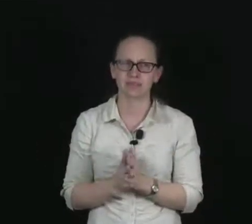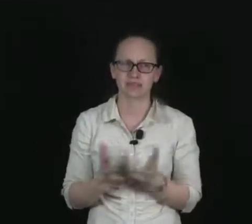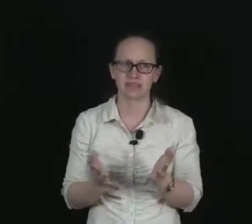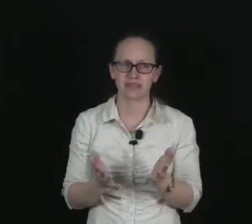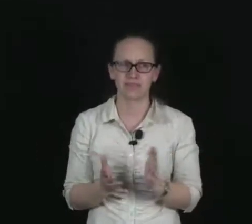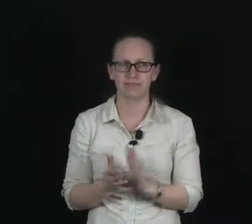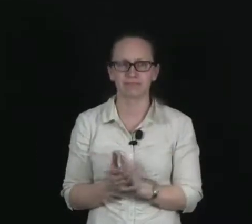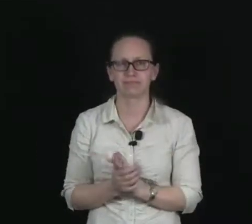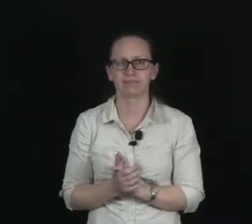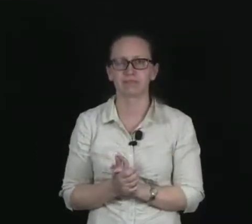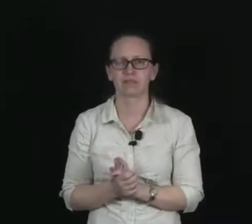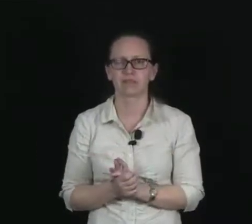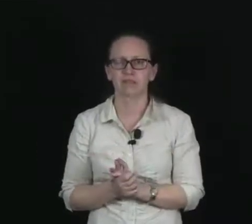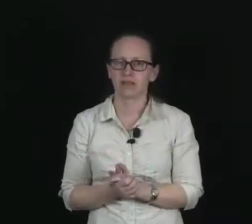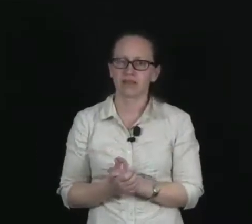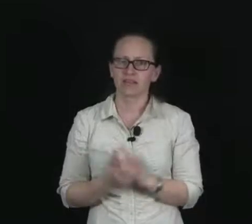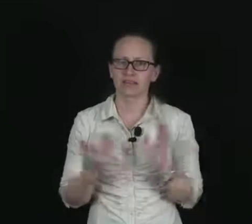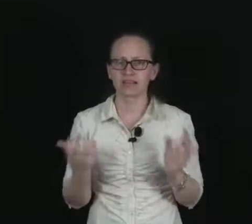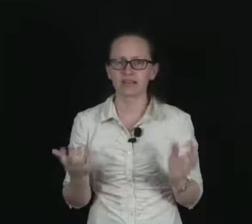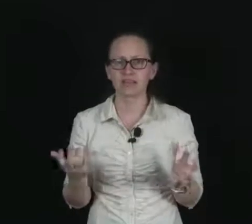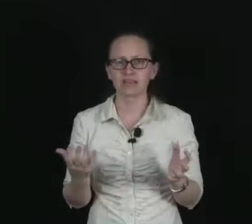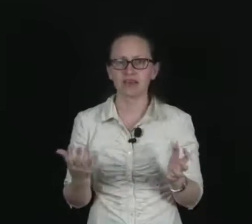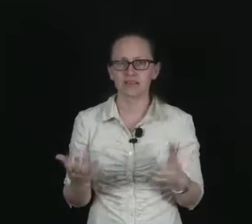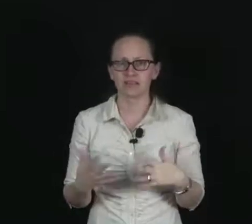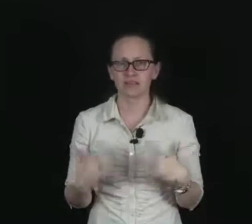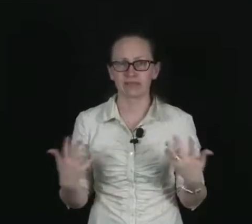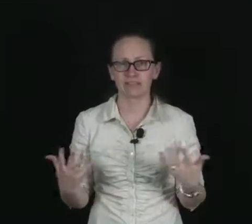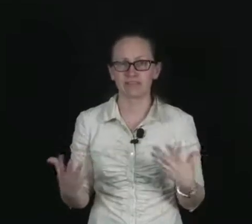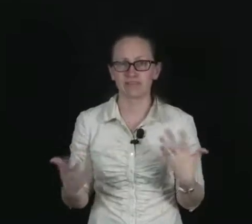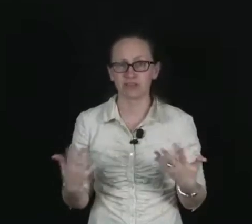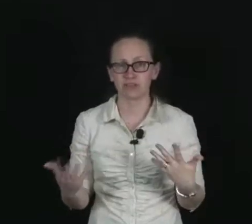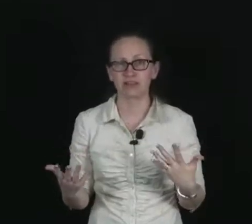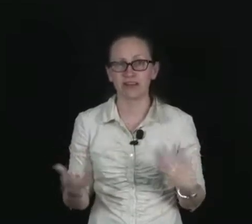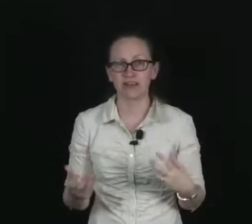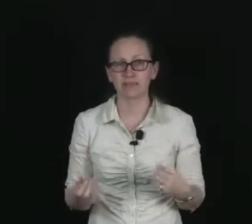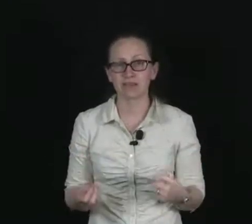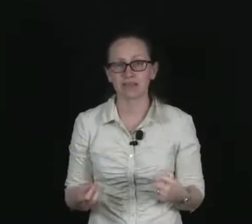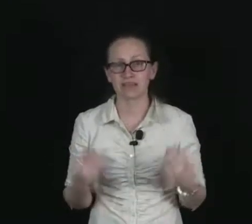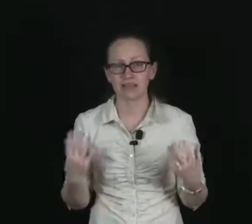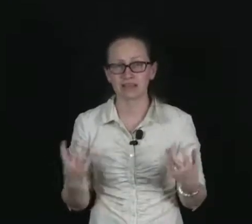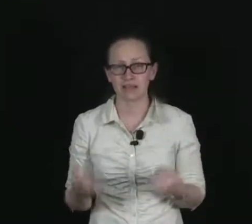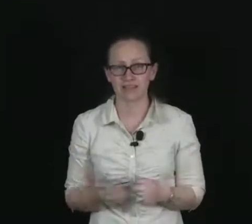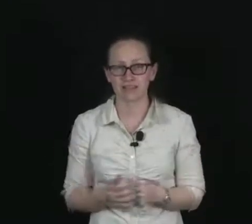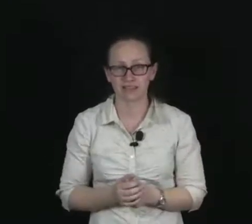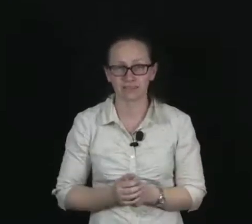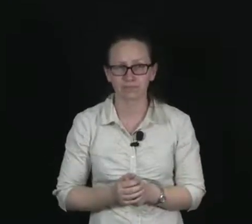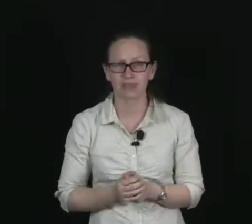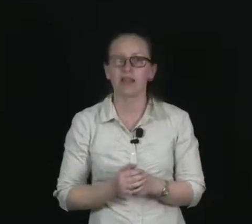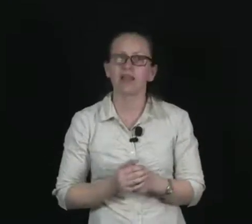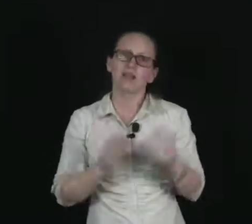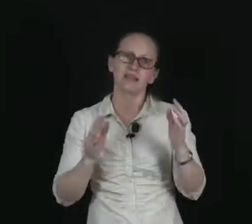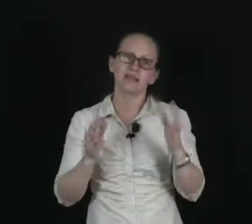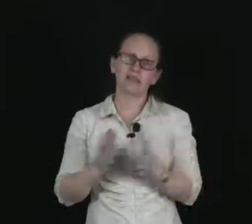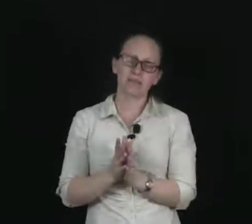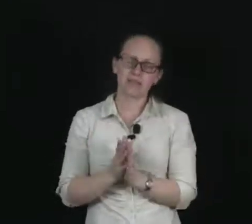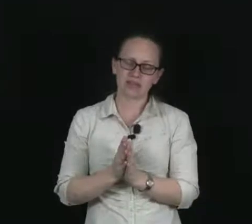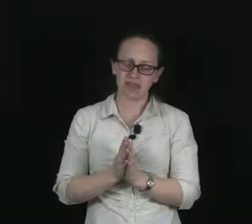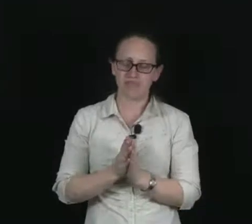with them. Now a gamma knife is a relatively new development in medicine. In a gamma knife,